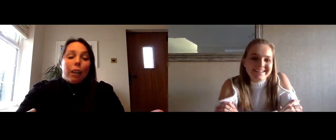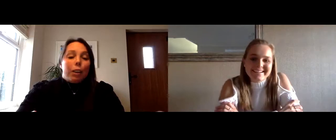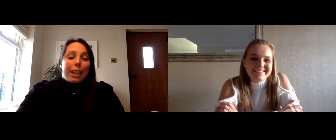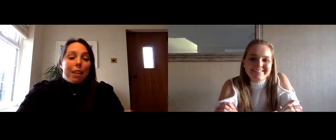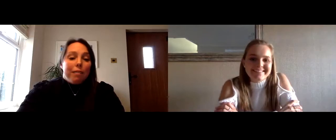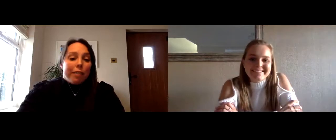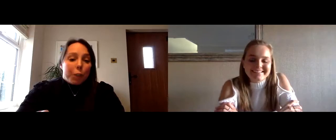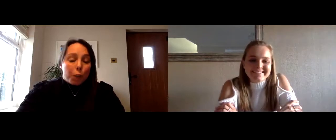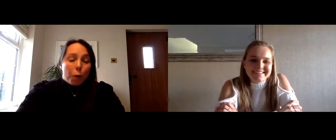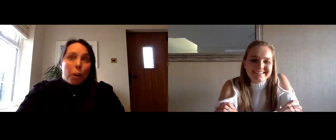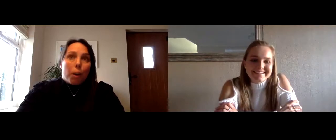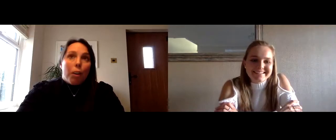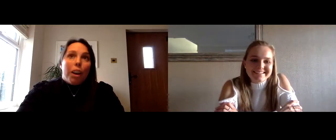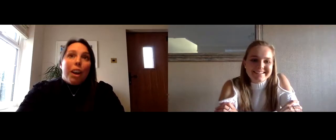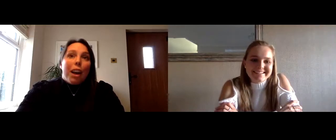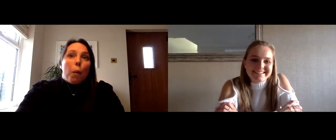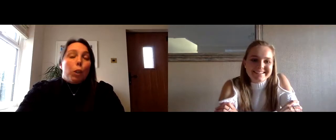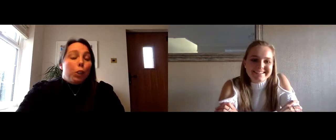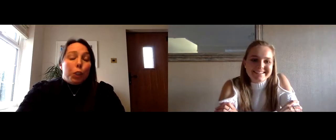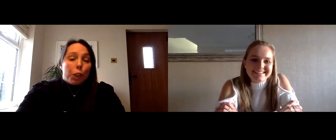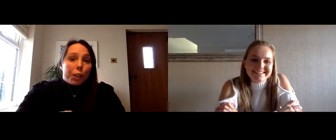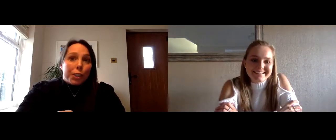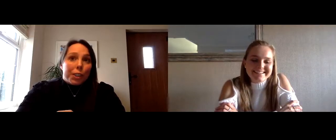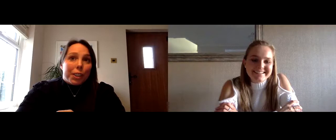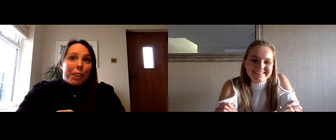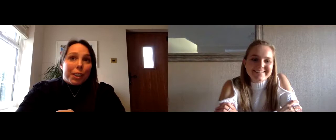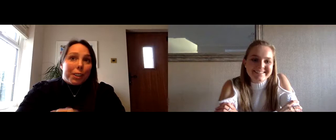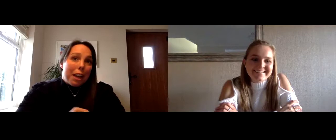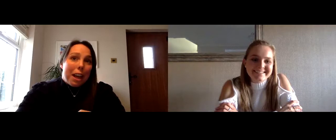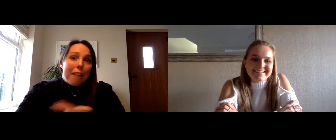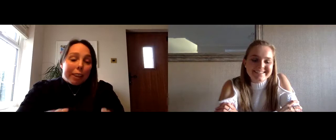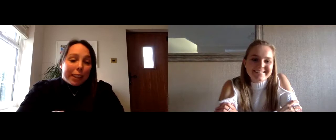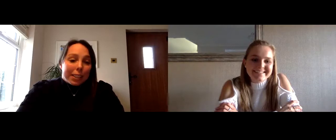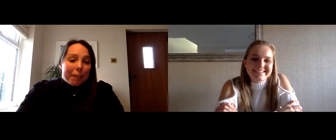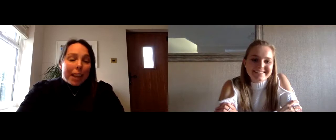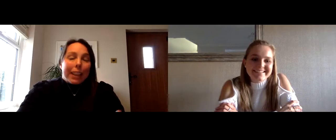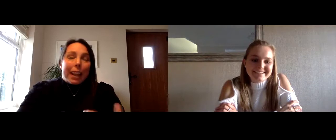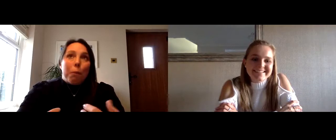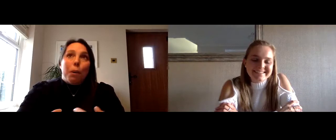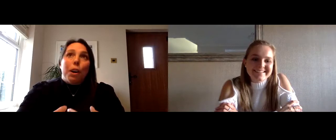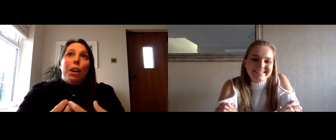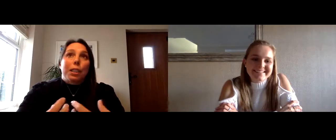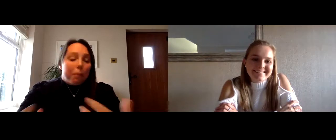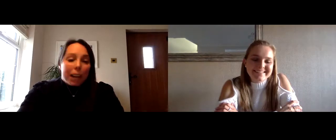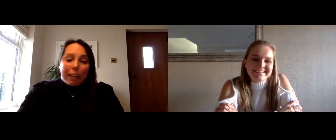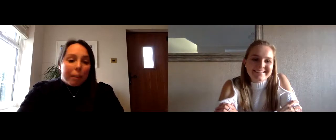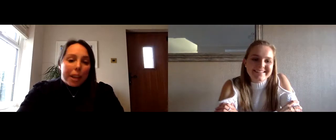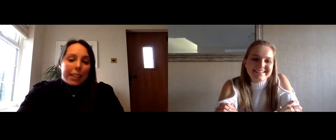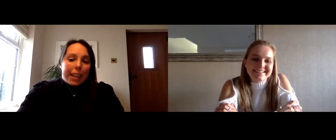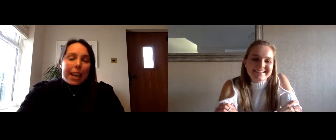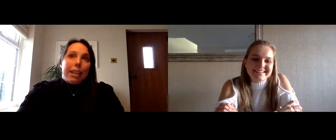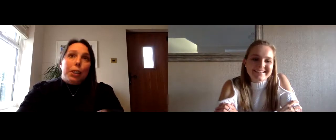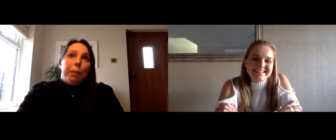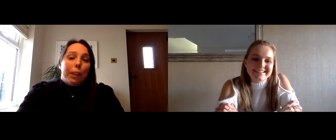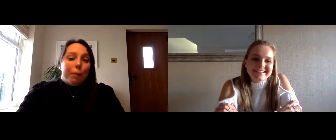been in lockdown for so long was just everything to me they were smiling from